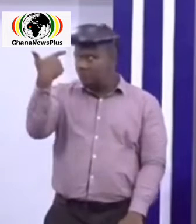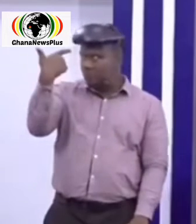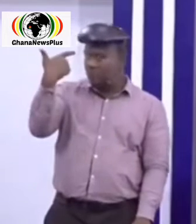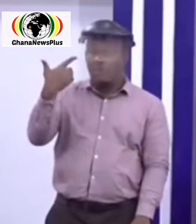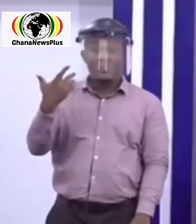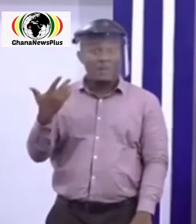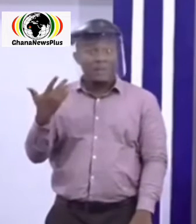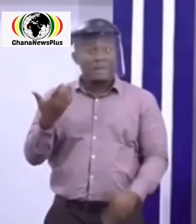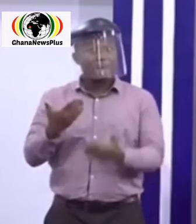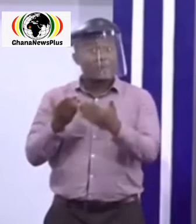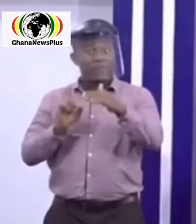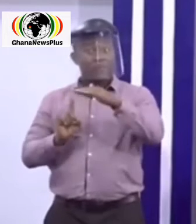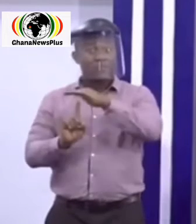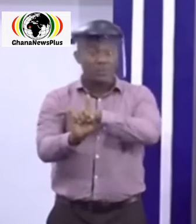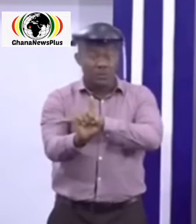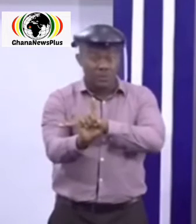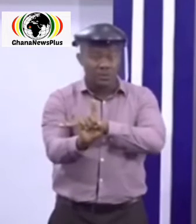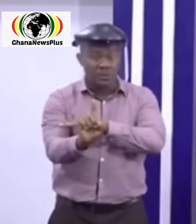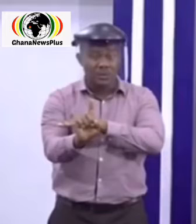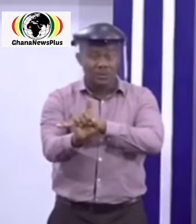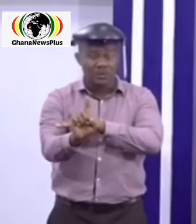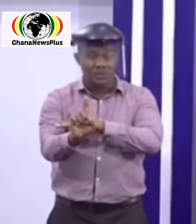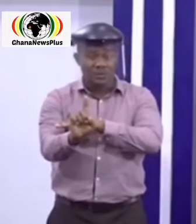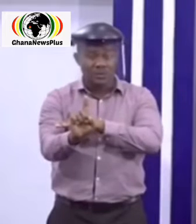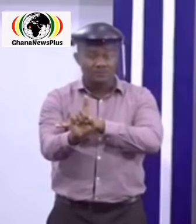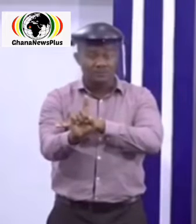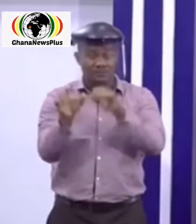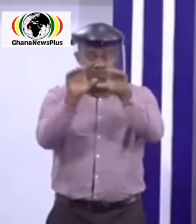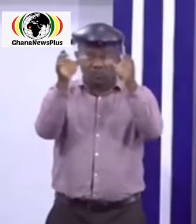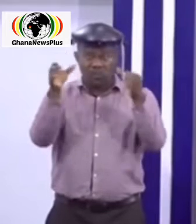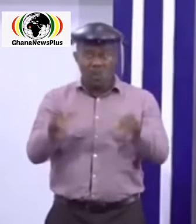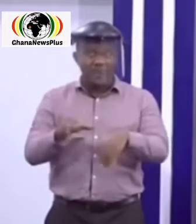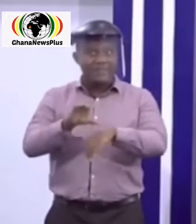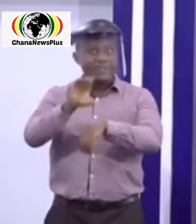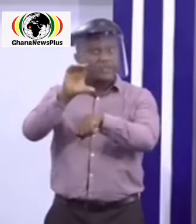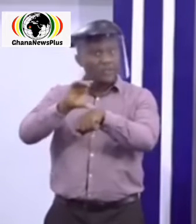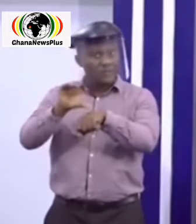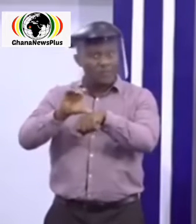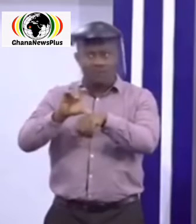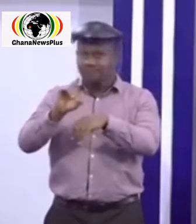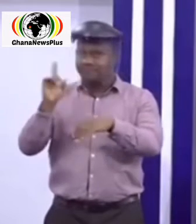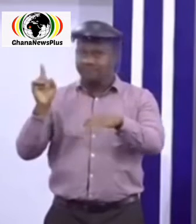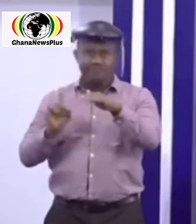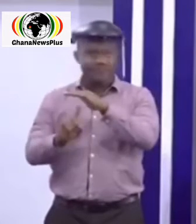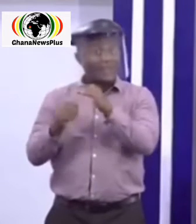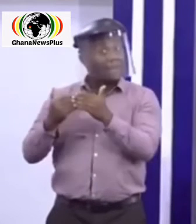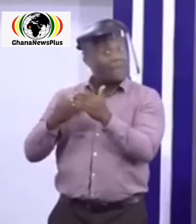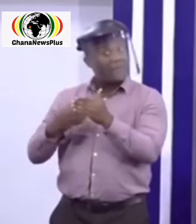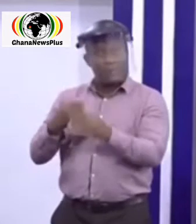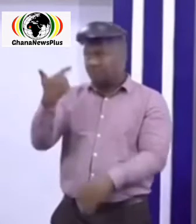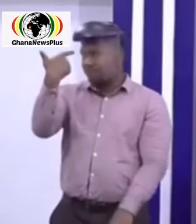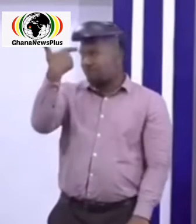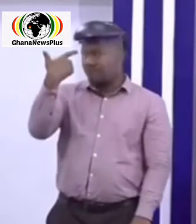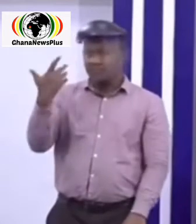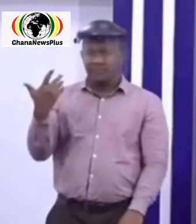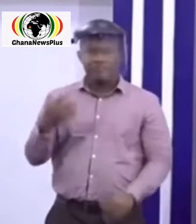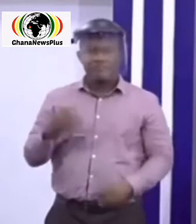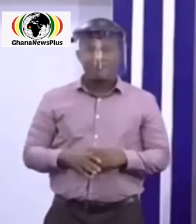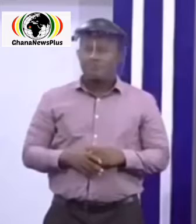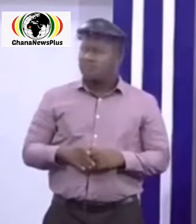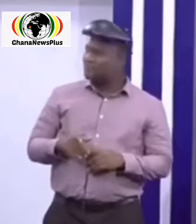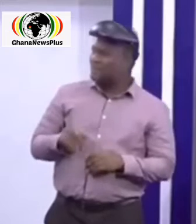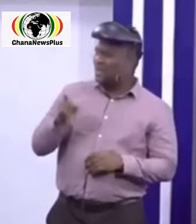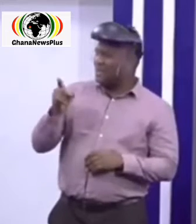at entry points of all venues as necessary ensure no mask no